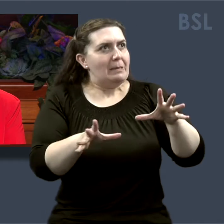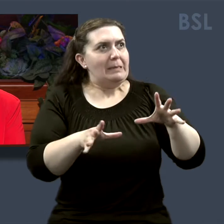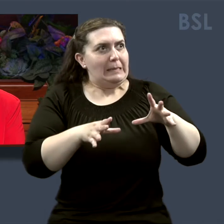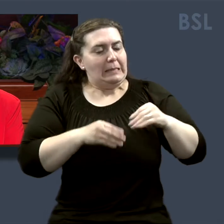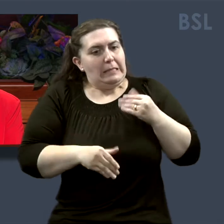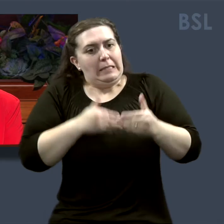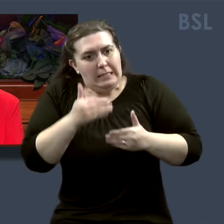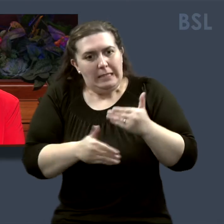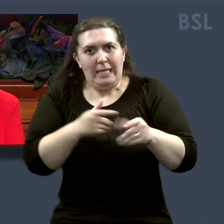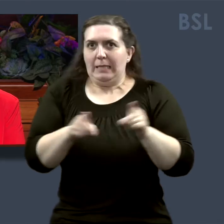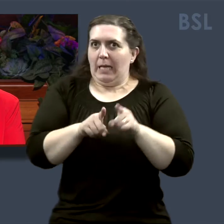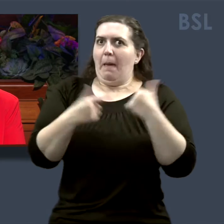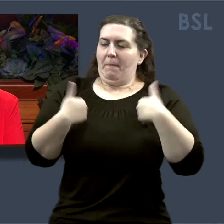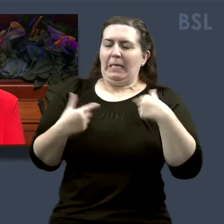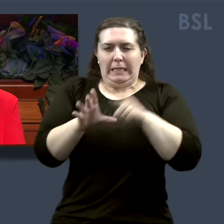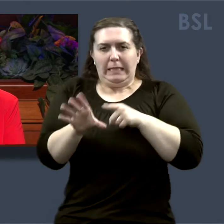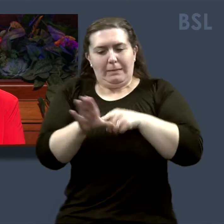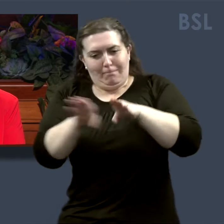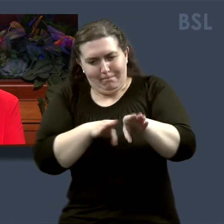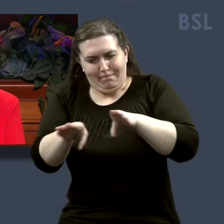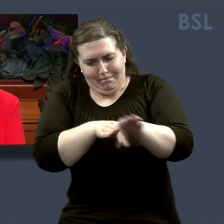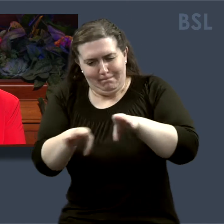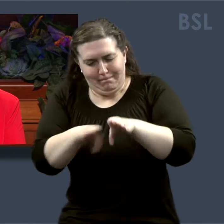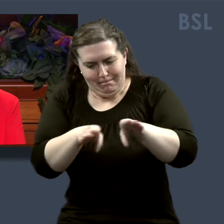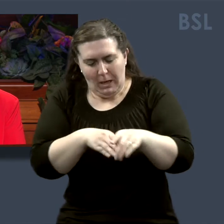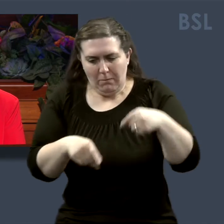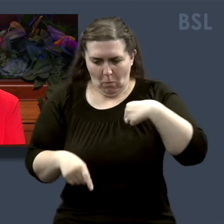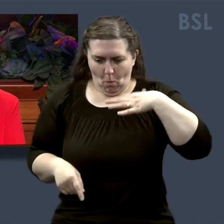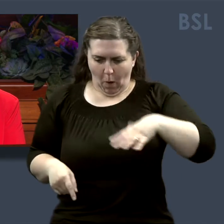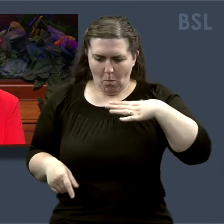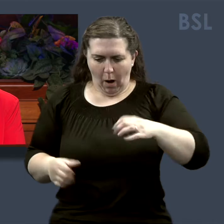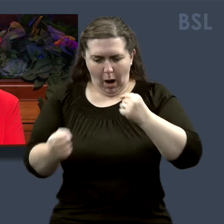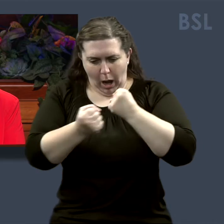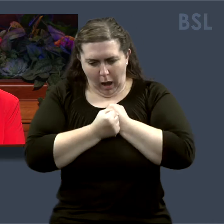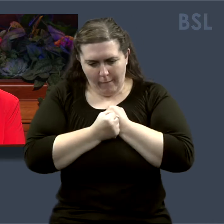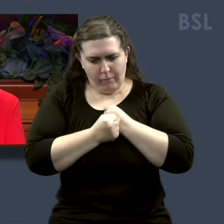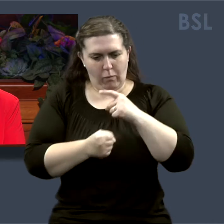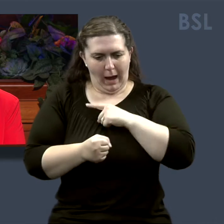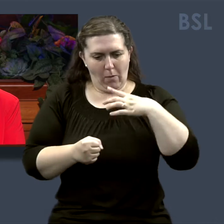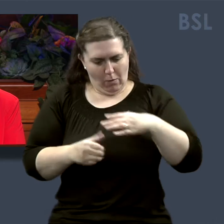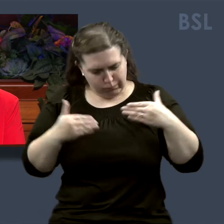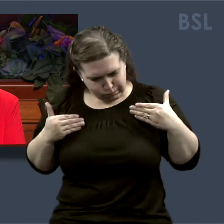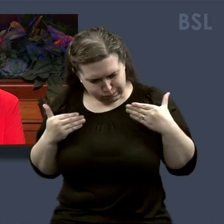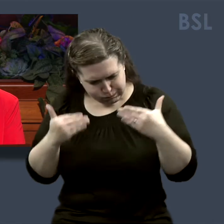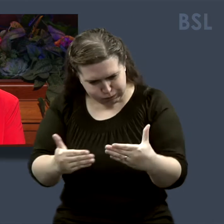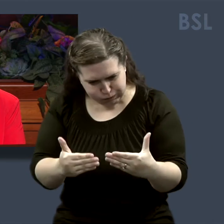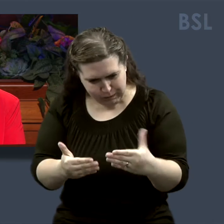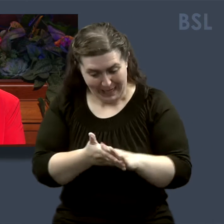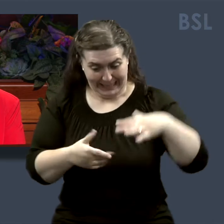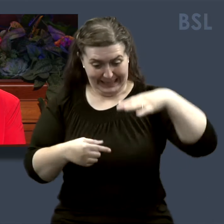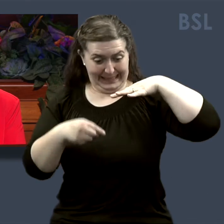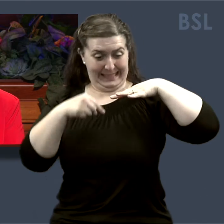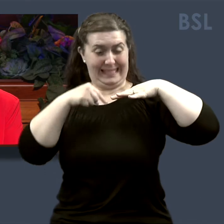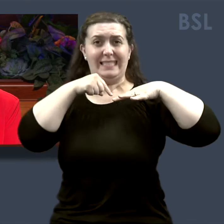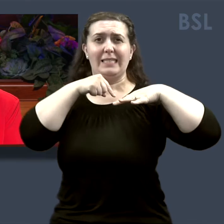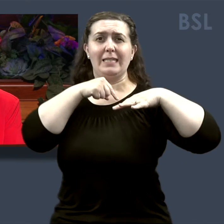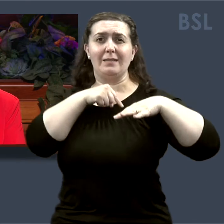has for me. But as we even desire to have love be our motivating force, He can take that desire, that